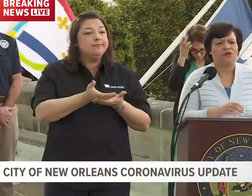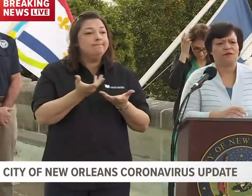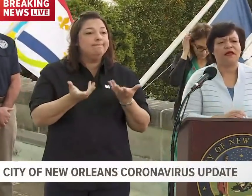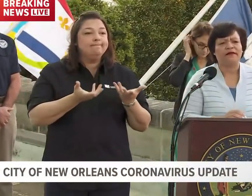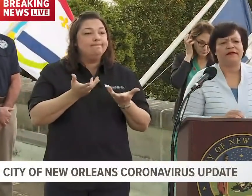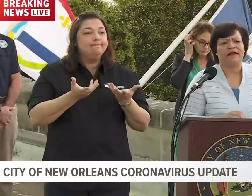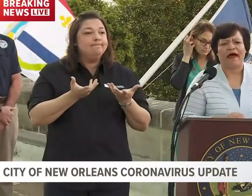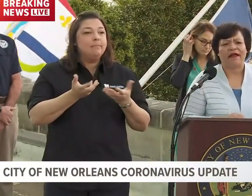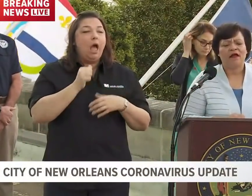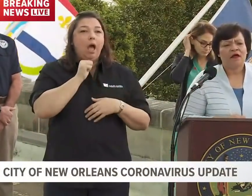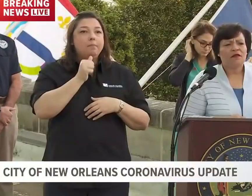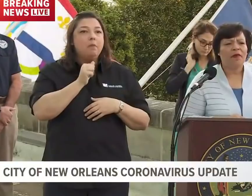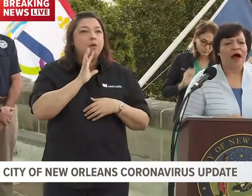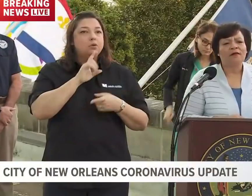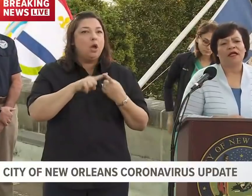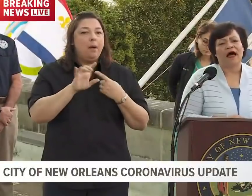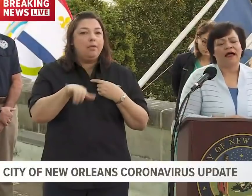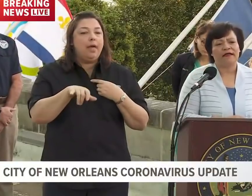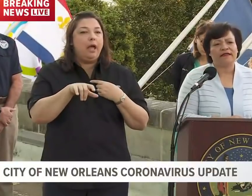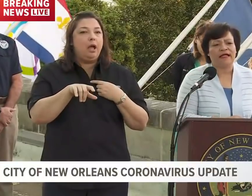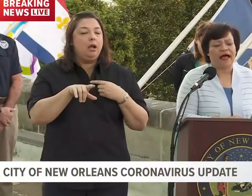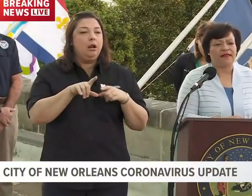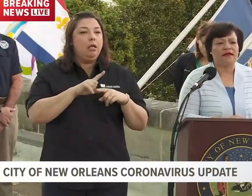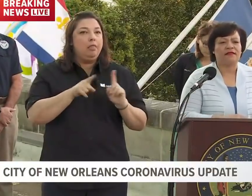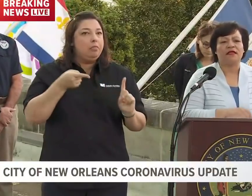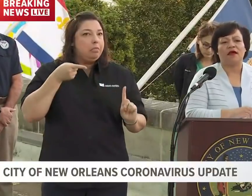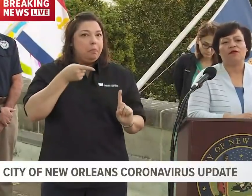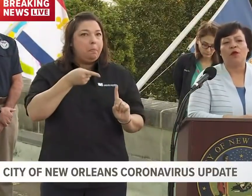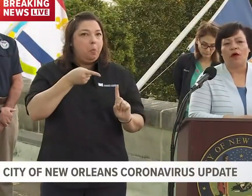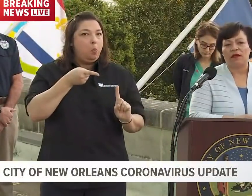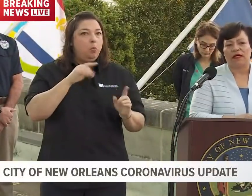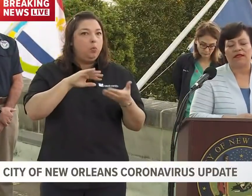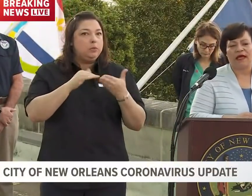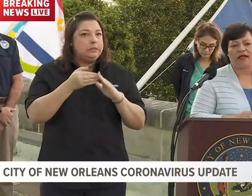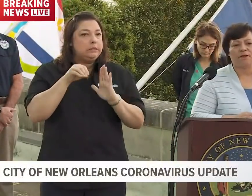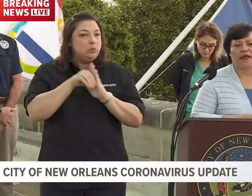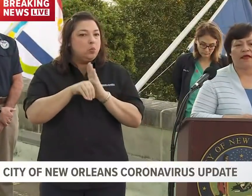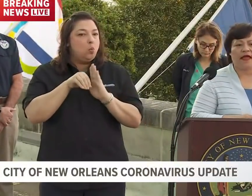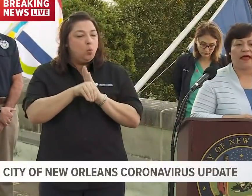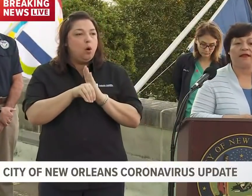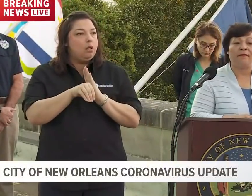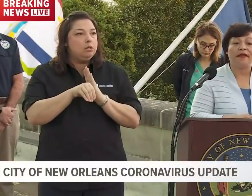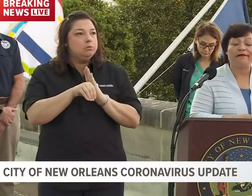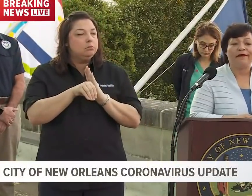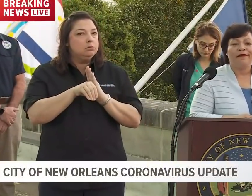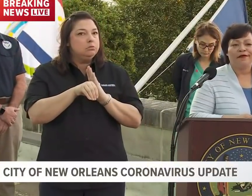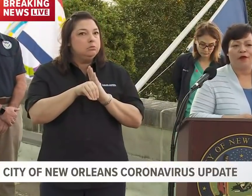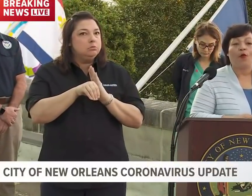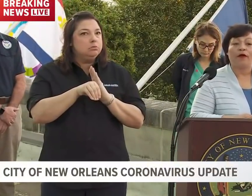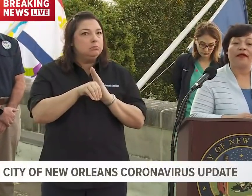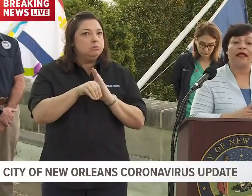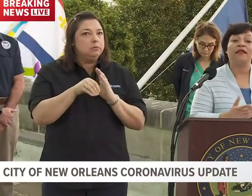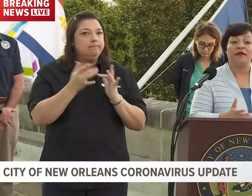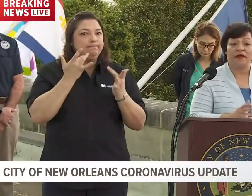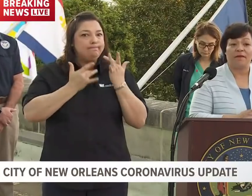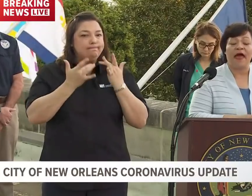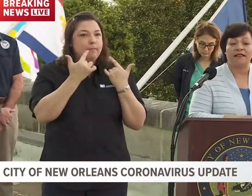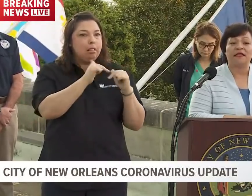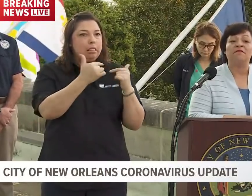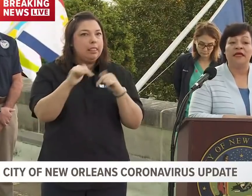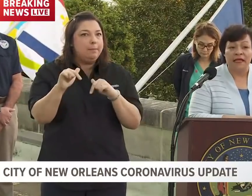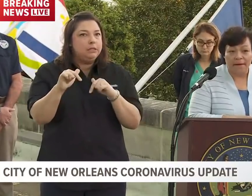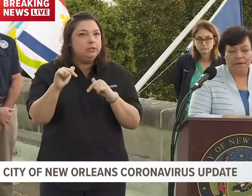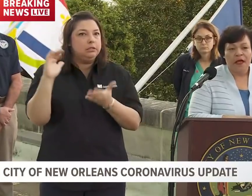speak to that. The bottom line is that the city of New Orleans has been at limited, you know, working at limited